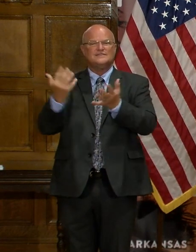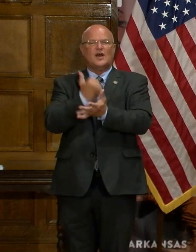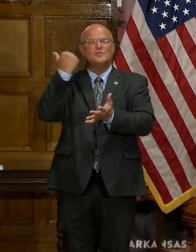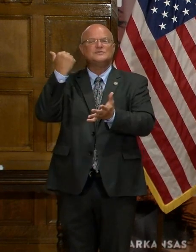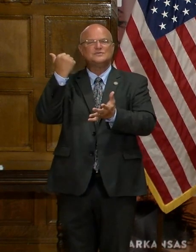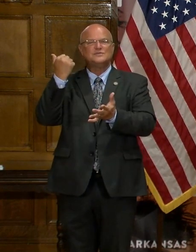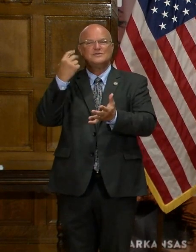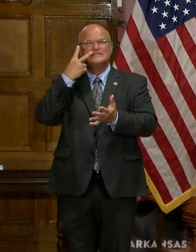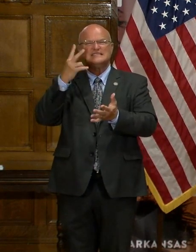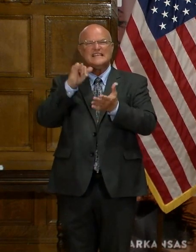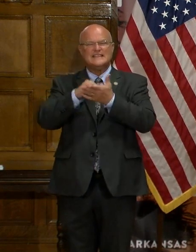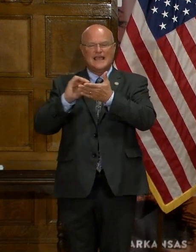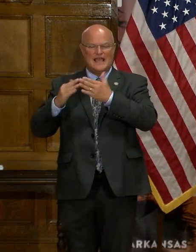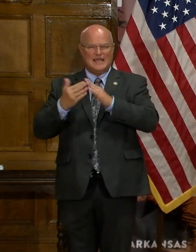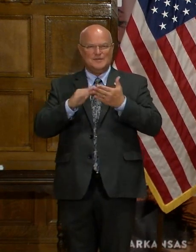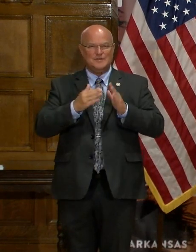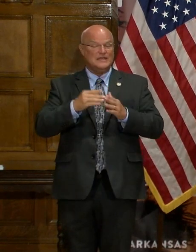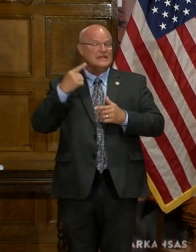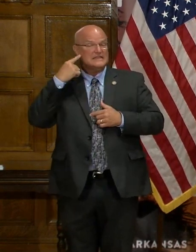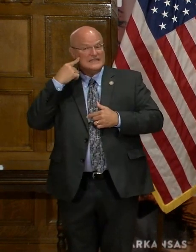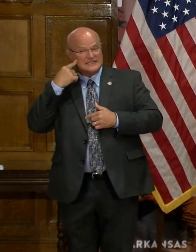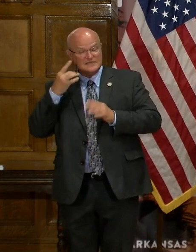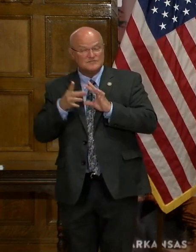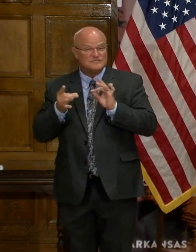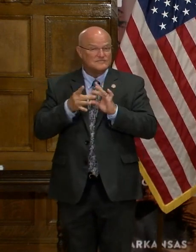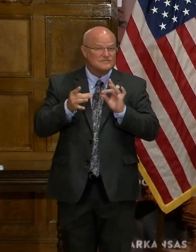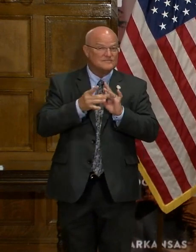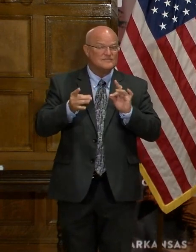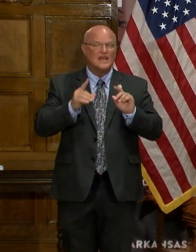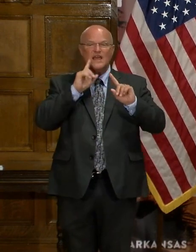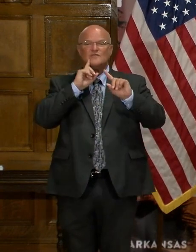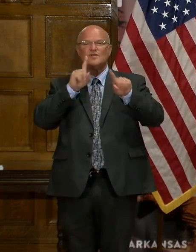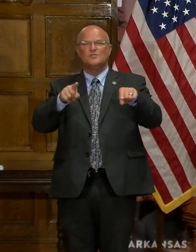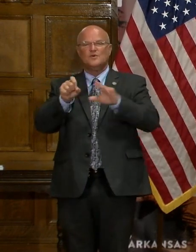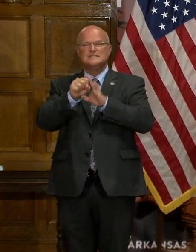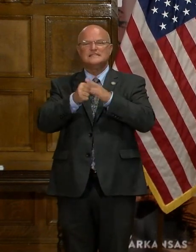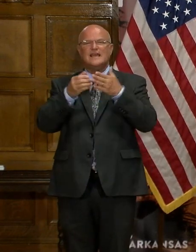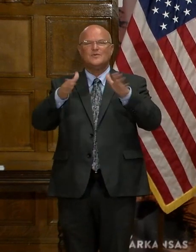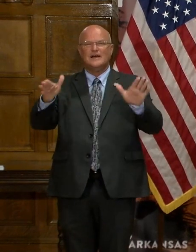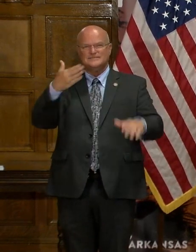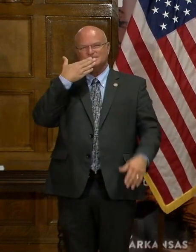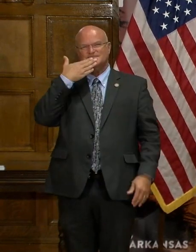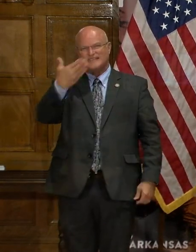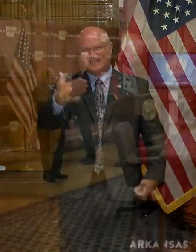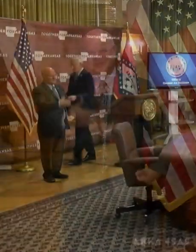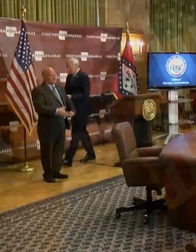to see that community, listen to them, and to give our reports statewide. Thank you.